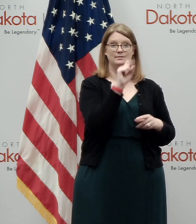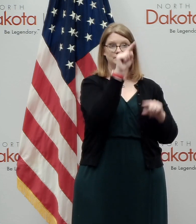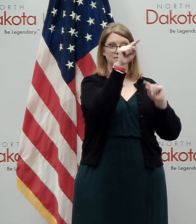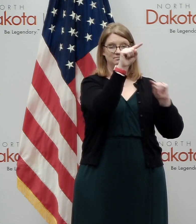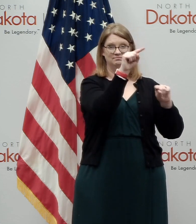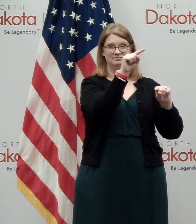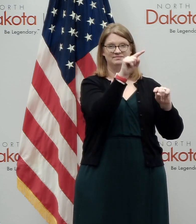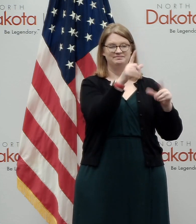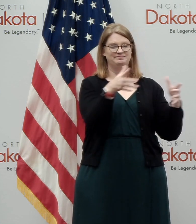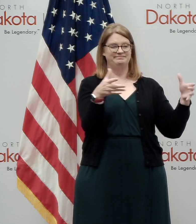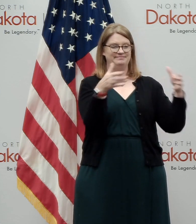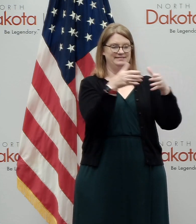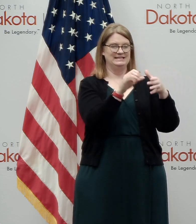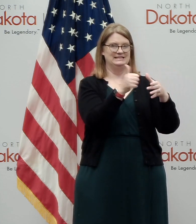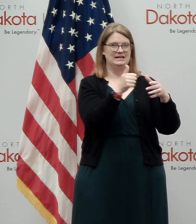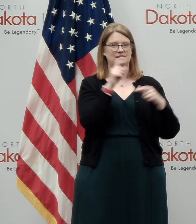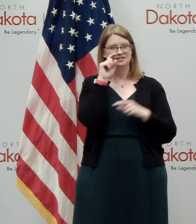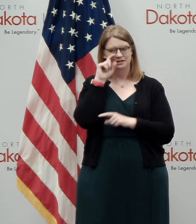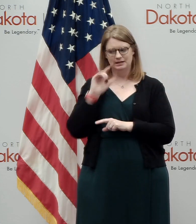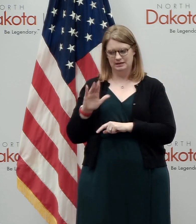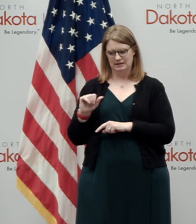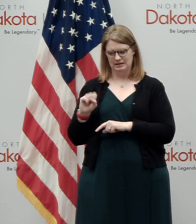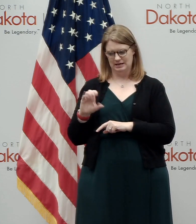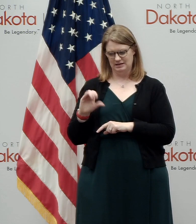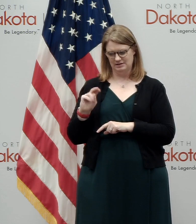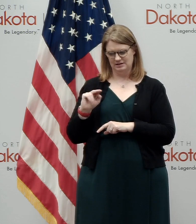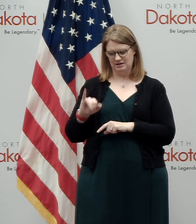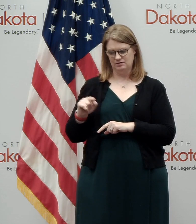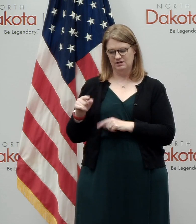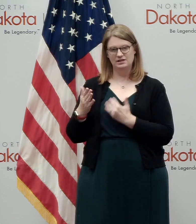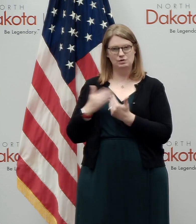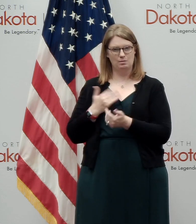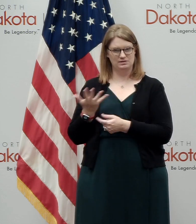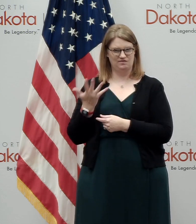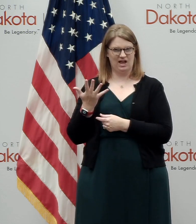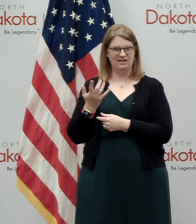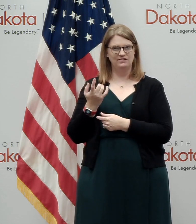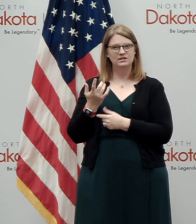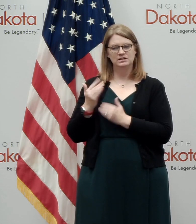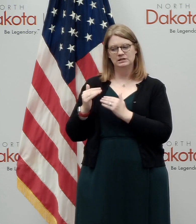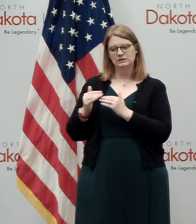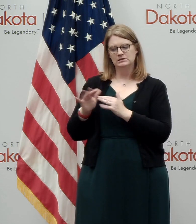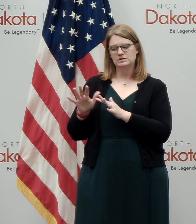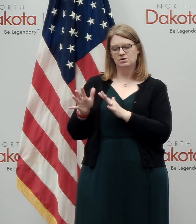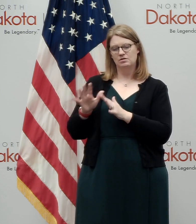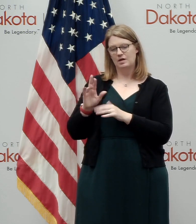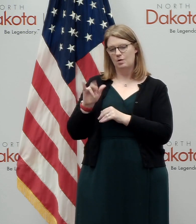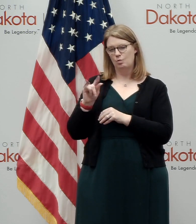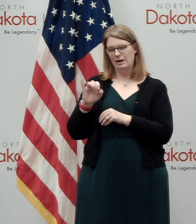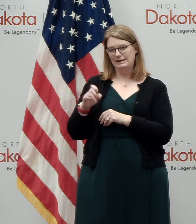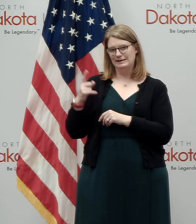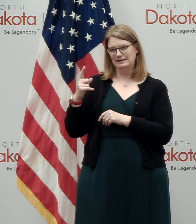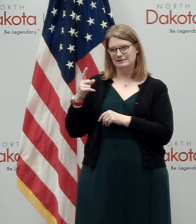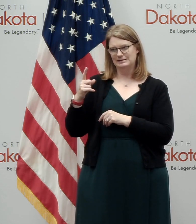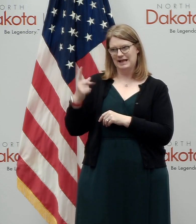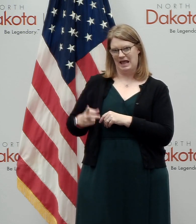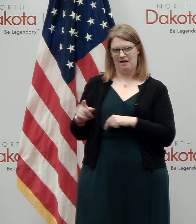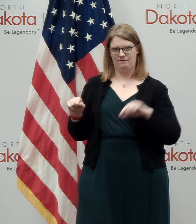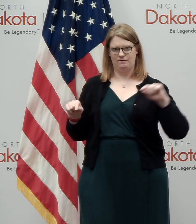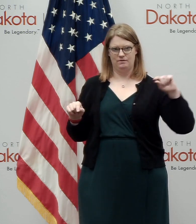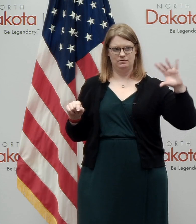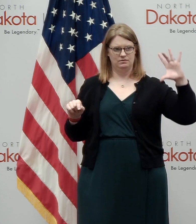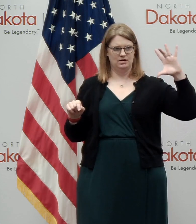or above 10. Cass County is, uh, close to five, just over five. So their, their rate is half the rate.